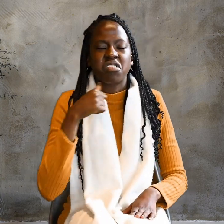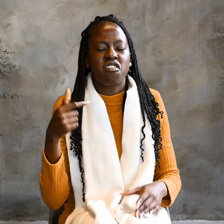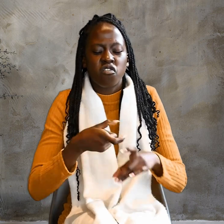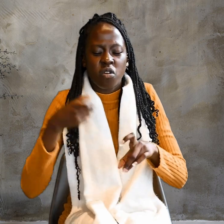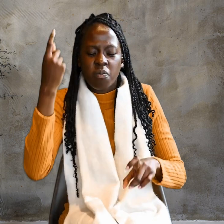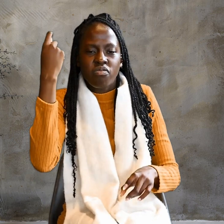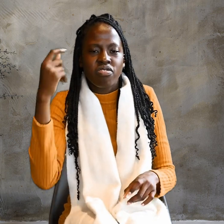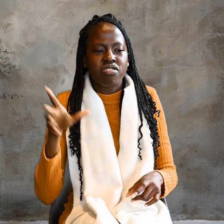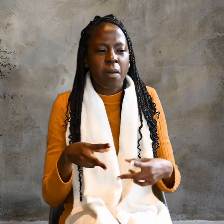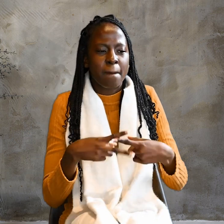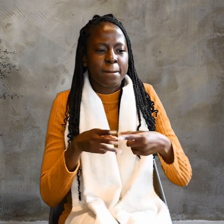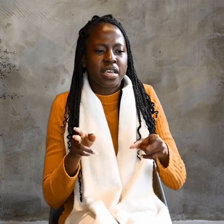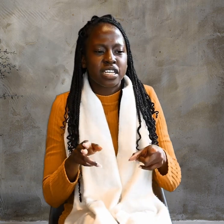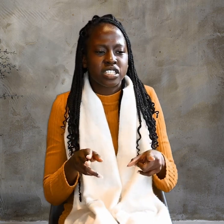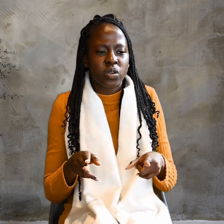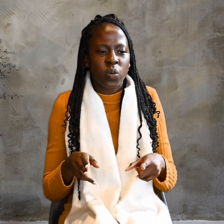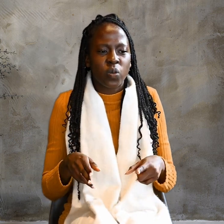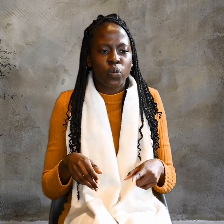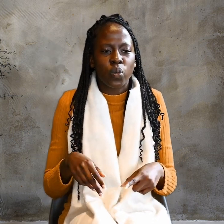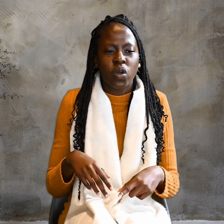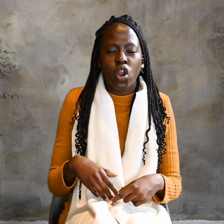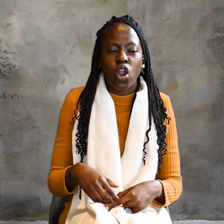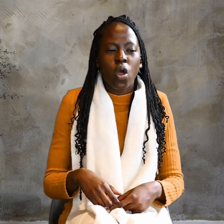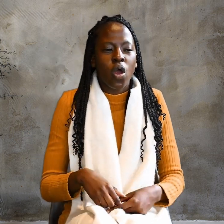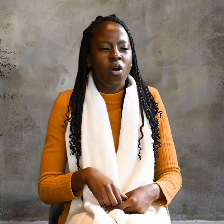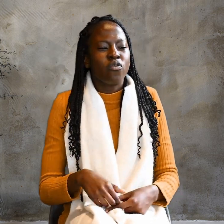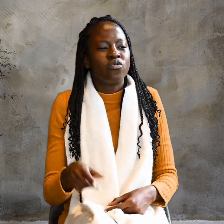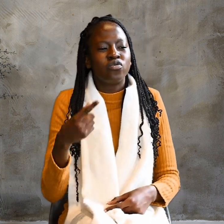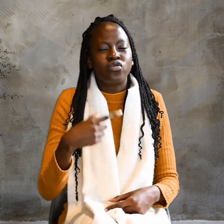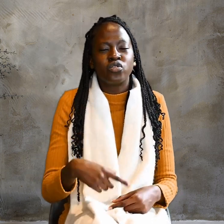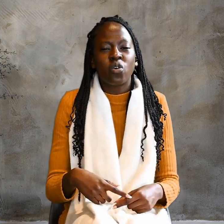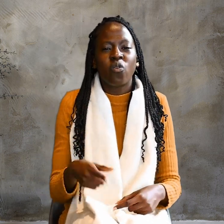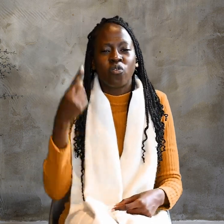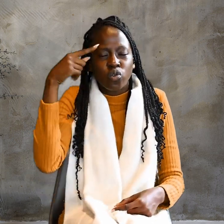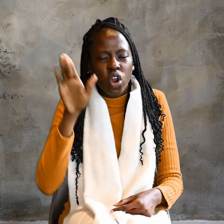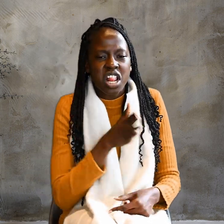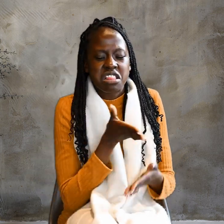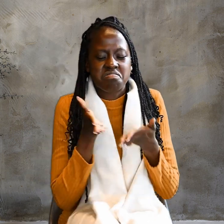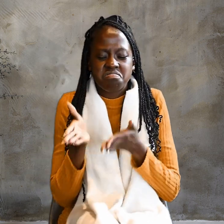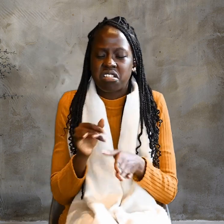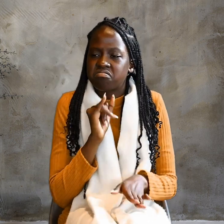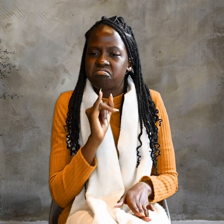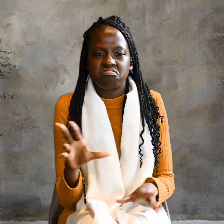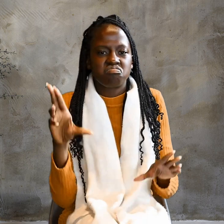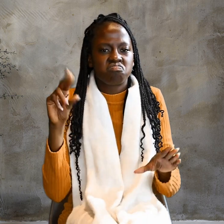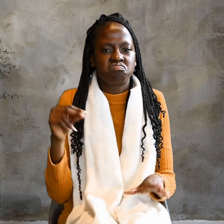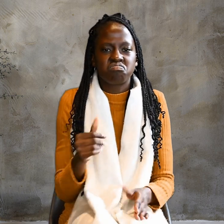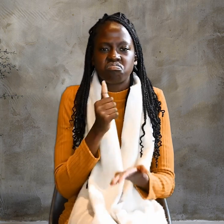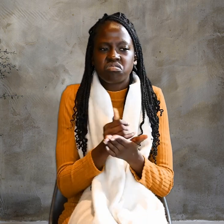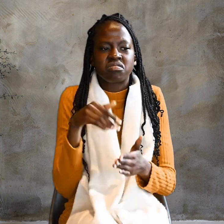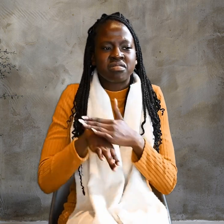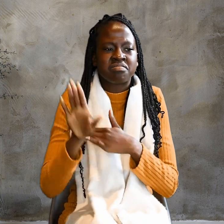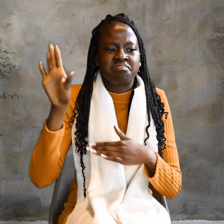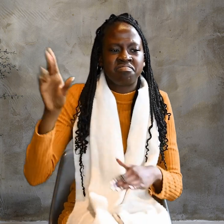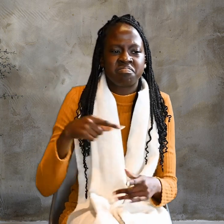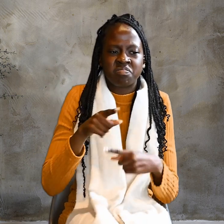Not holding to the truth, For there is no truth in him. When he lies, He speaks his native